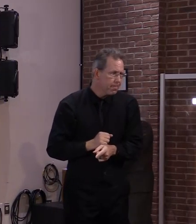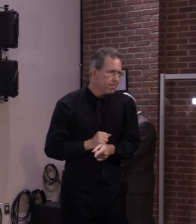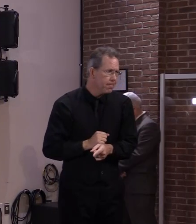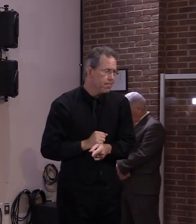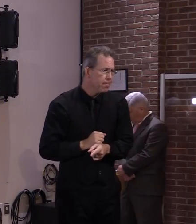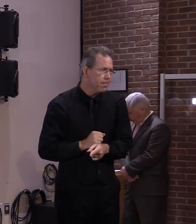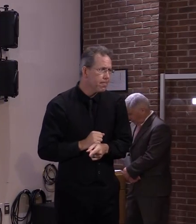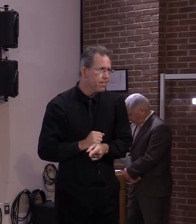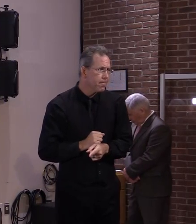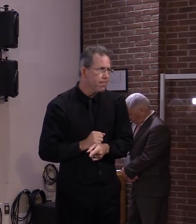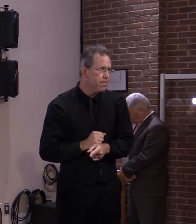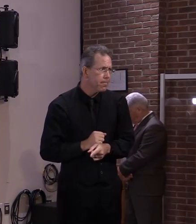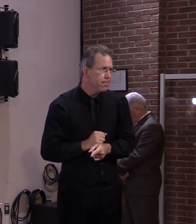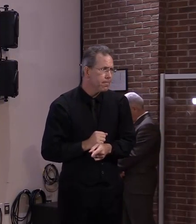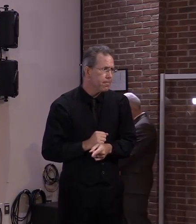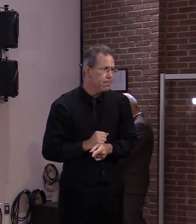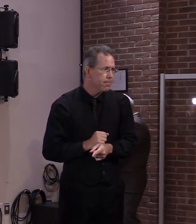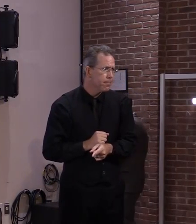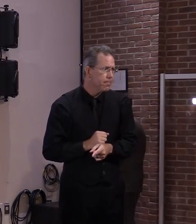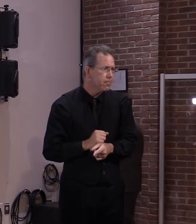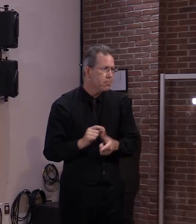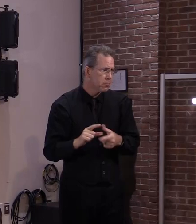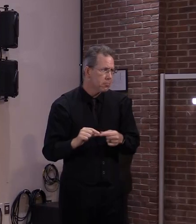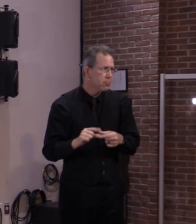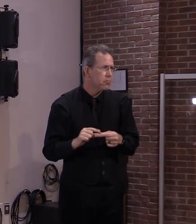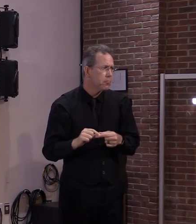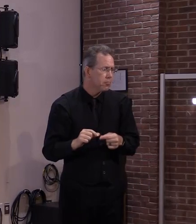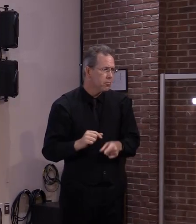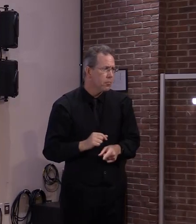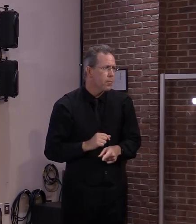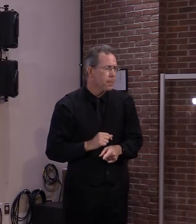Yeah, so the eviction moratorium, it's 30 days.